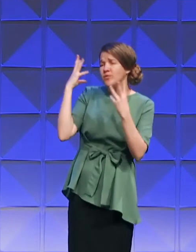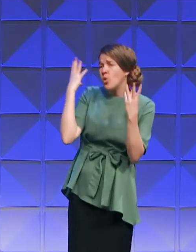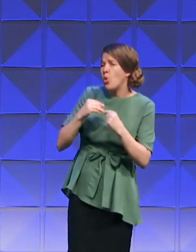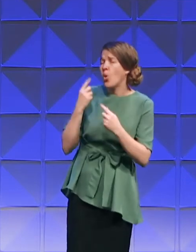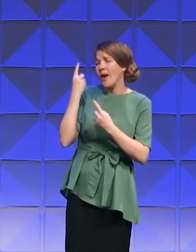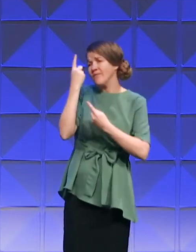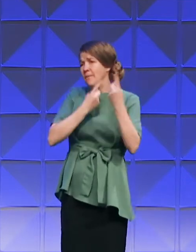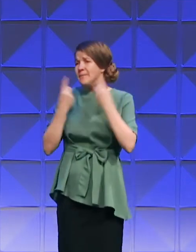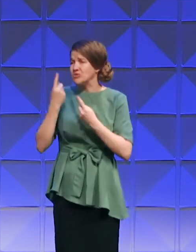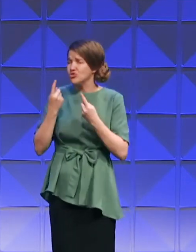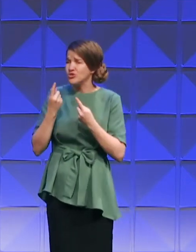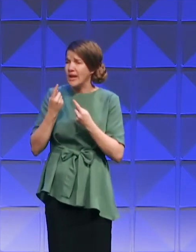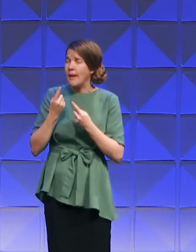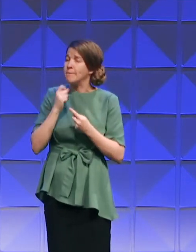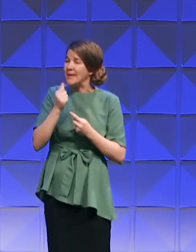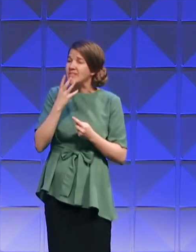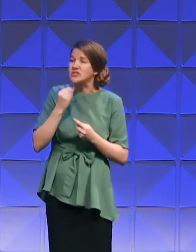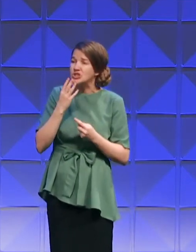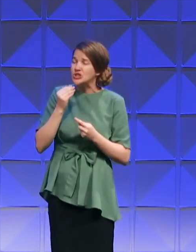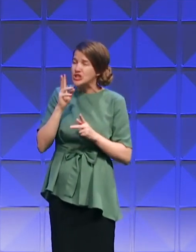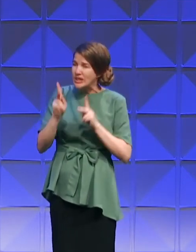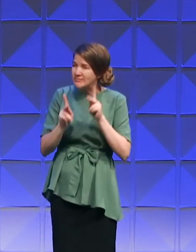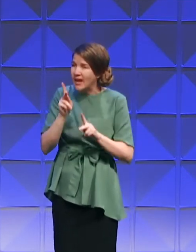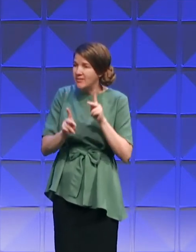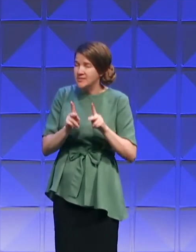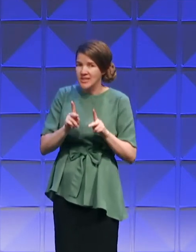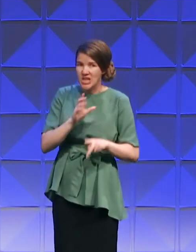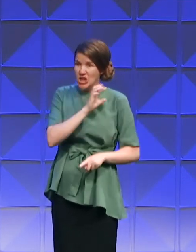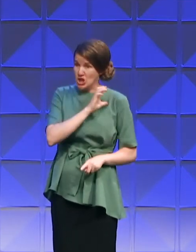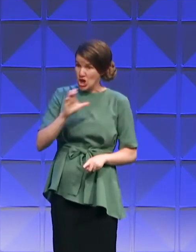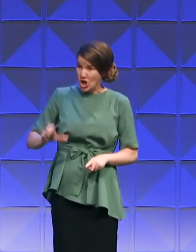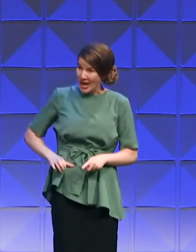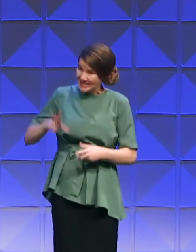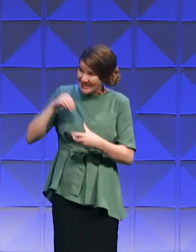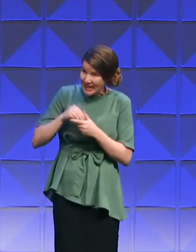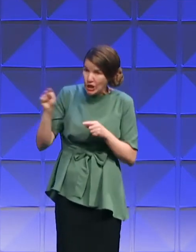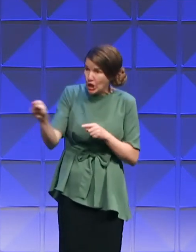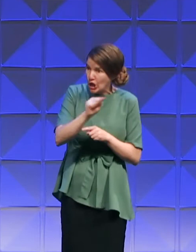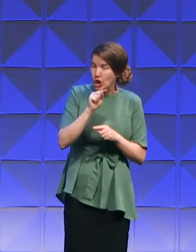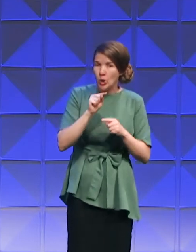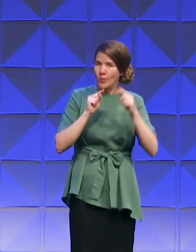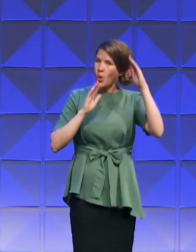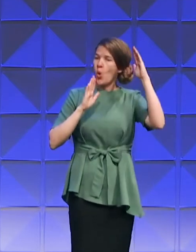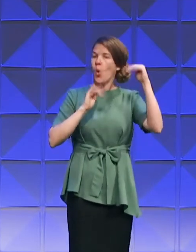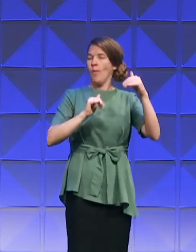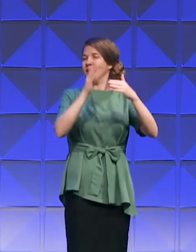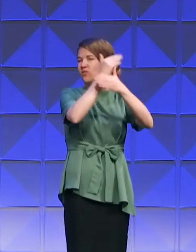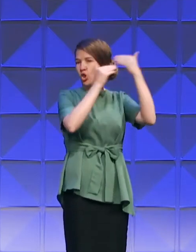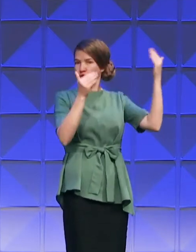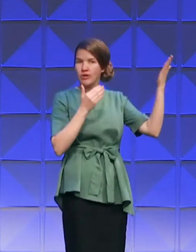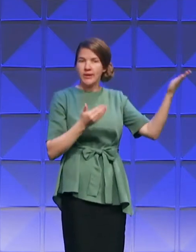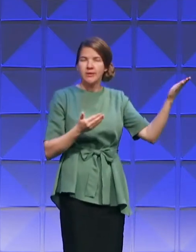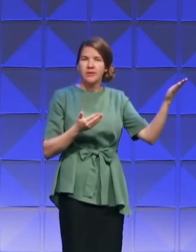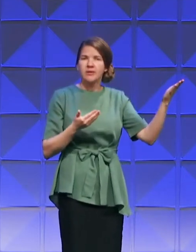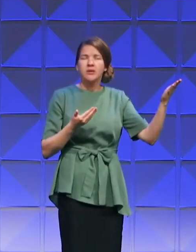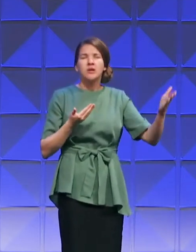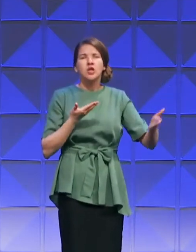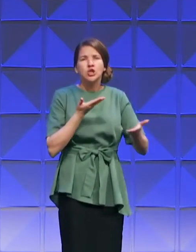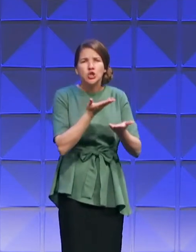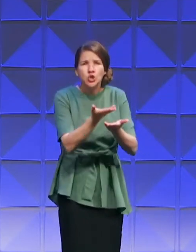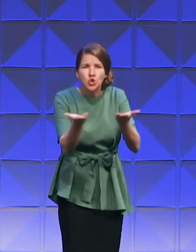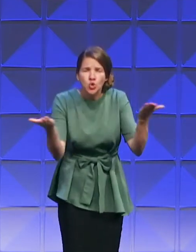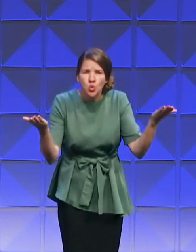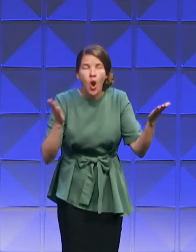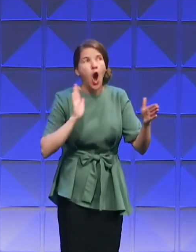the Gentiles, which is Christ in you, the hope of glory. You are the house of